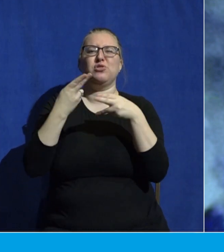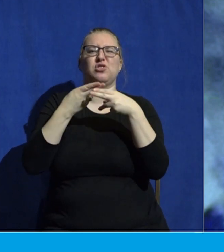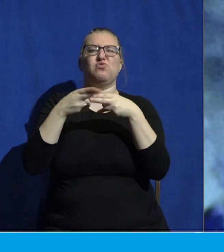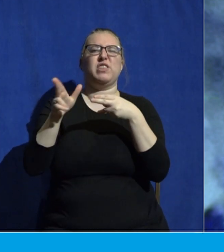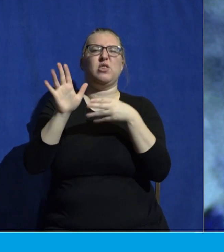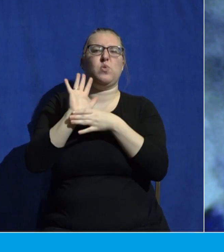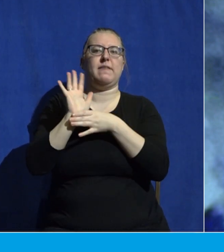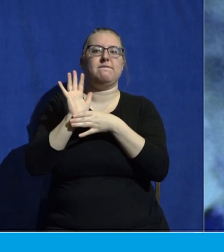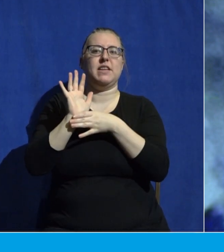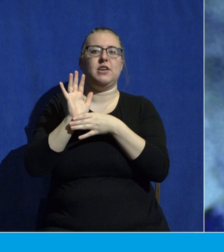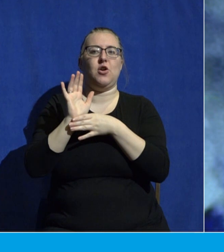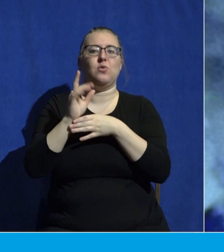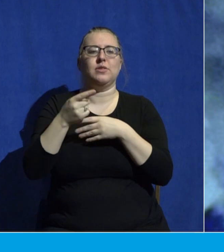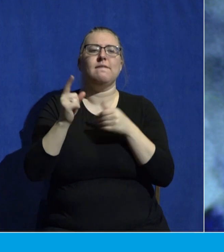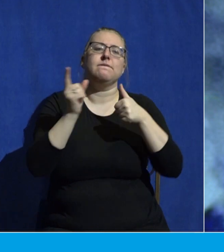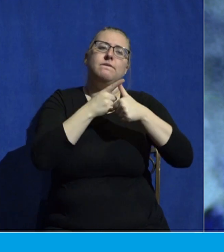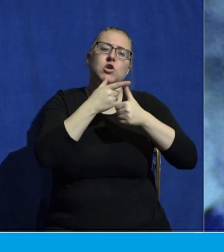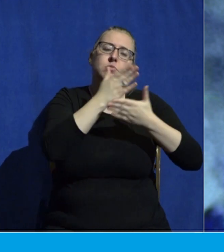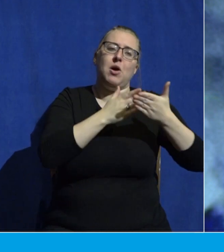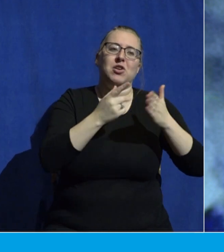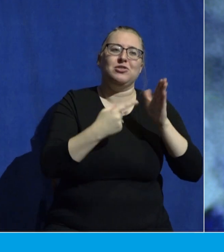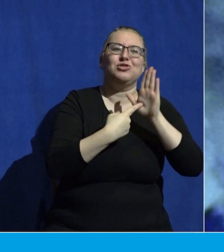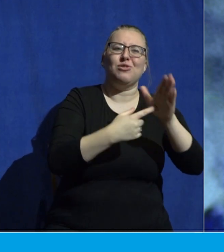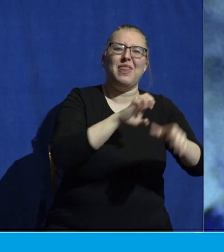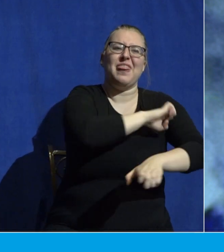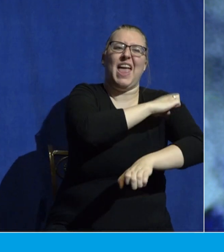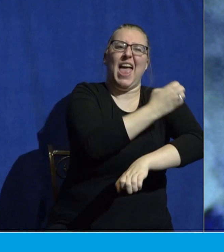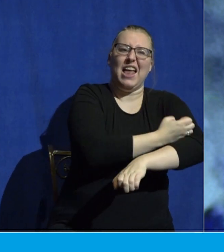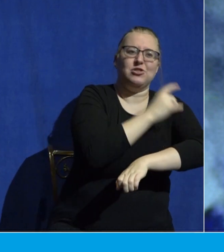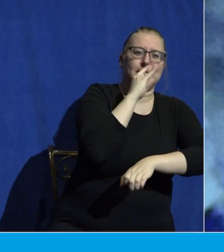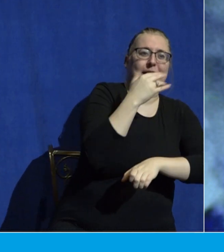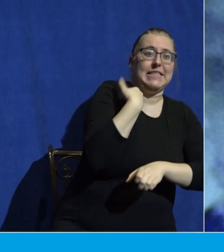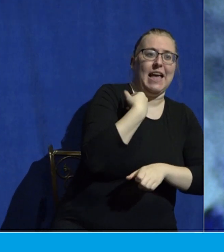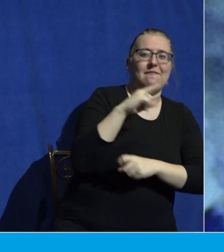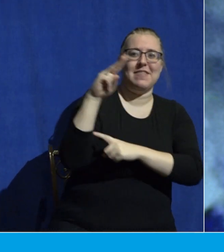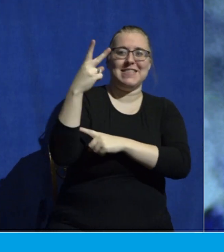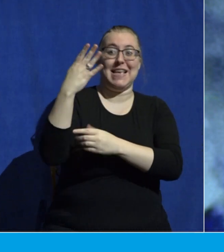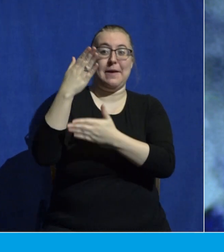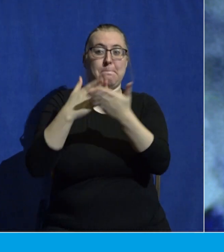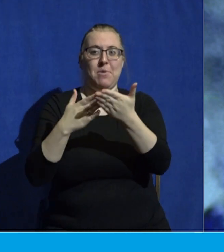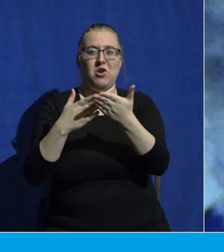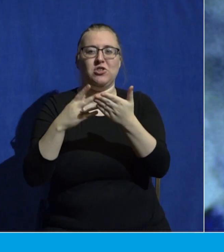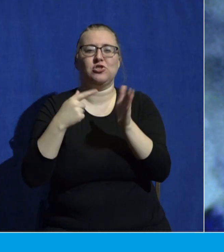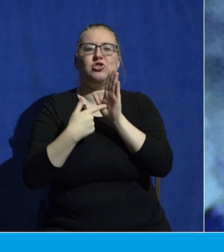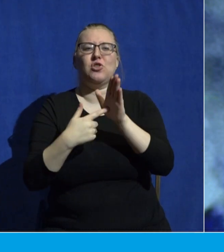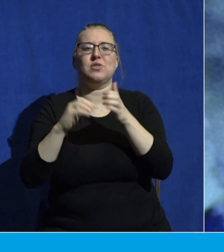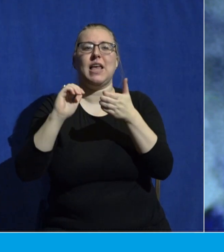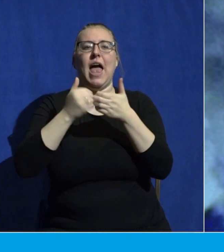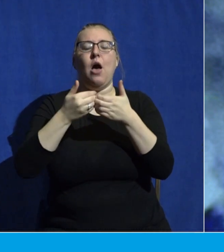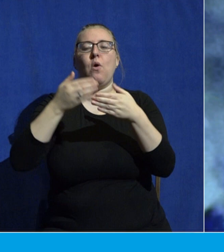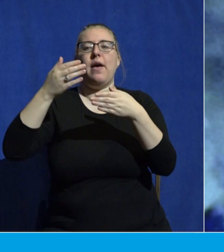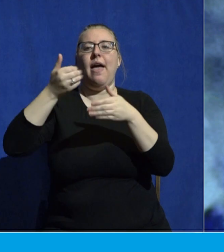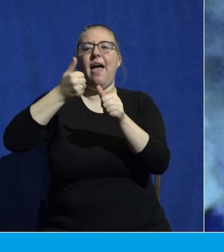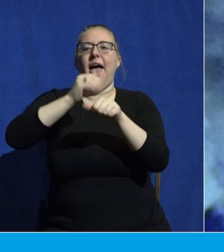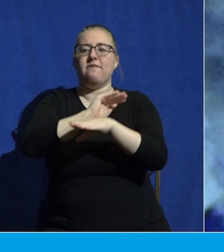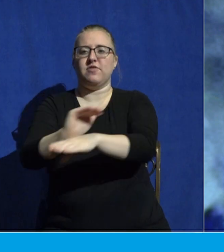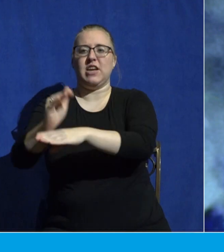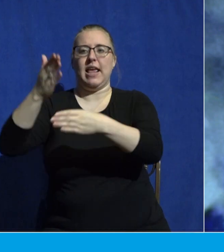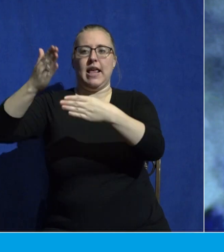shows you the energy that our kids brought to camp. And then the second part shows you how we ended each night of camp worshiping